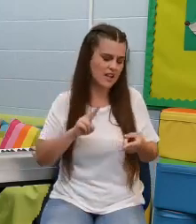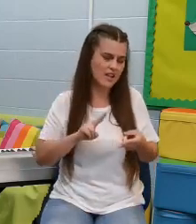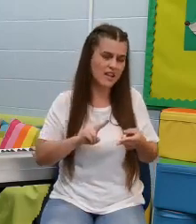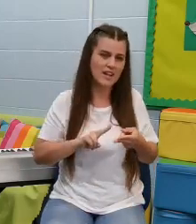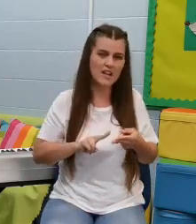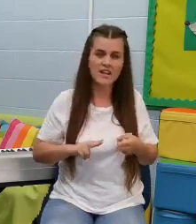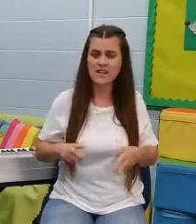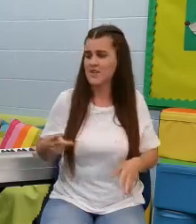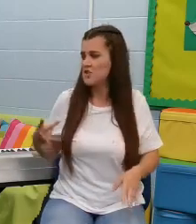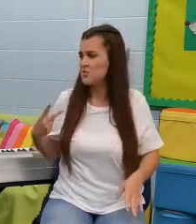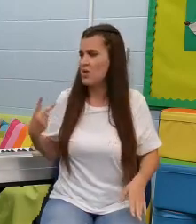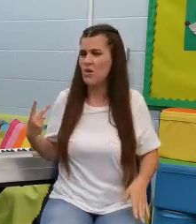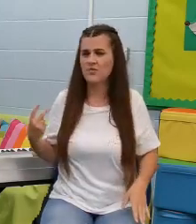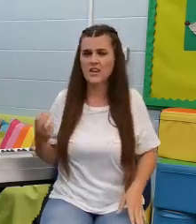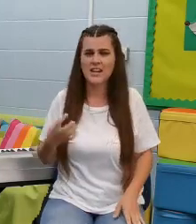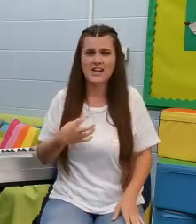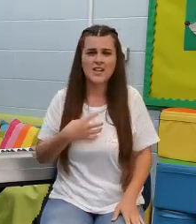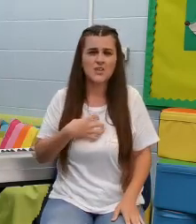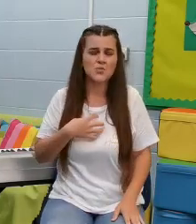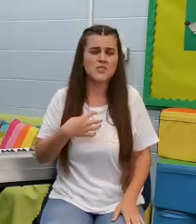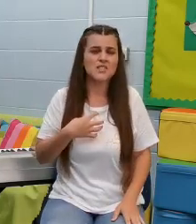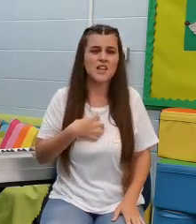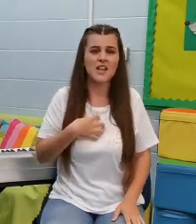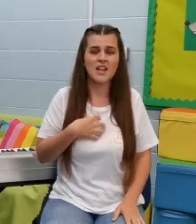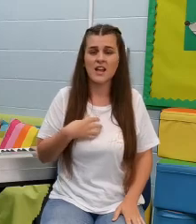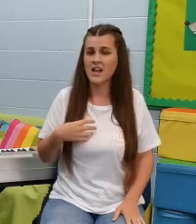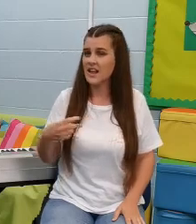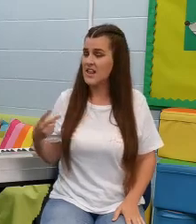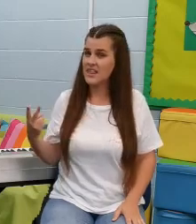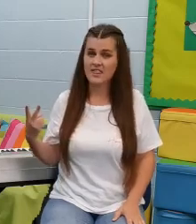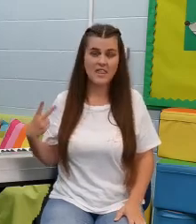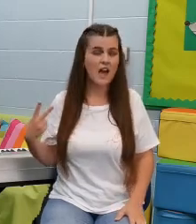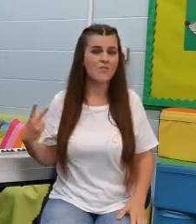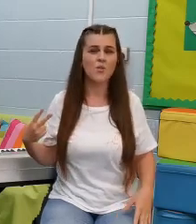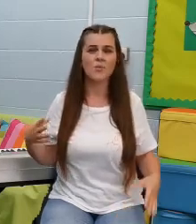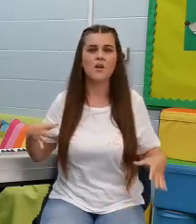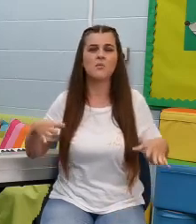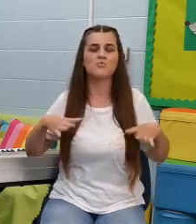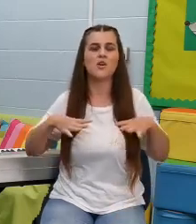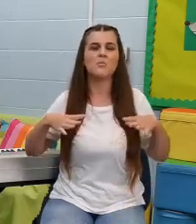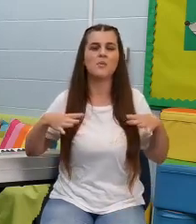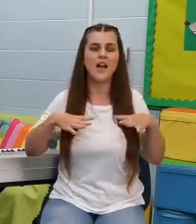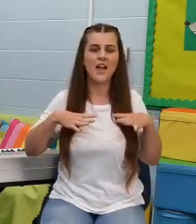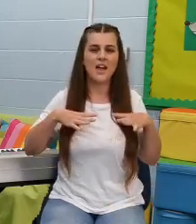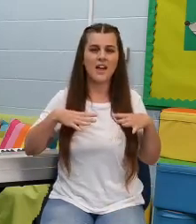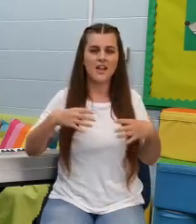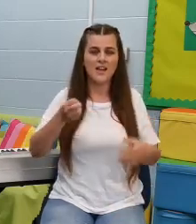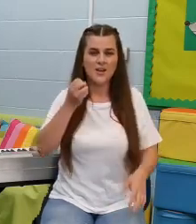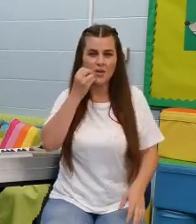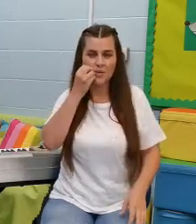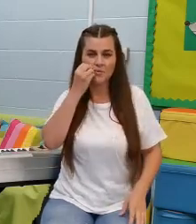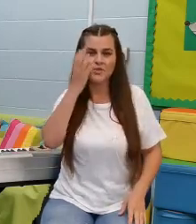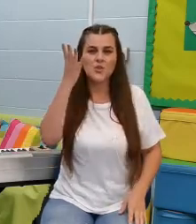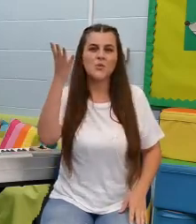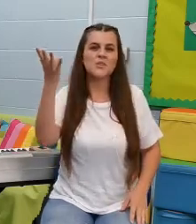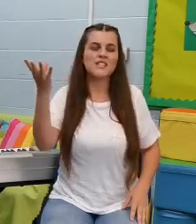least But a little scared, night one prepared Beauty